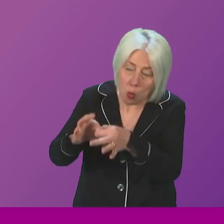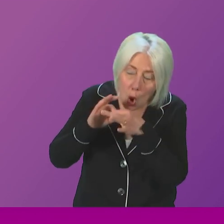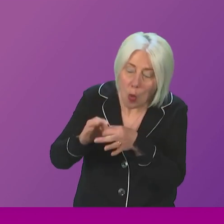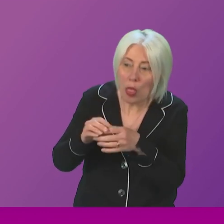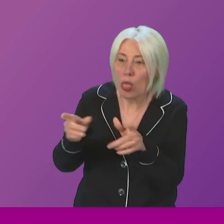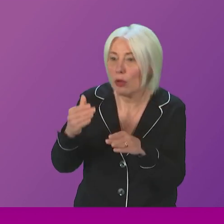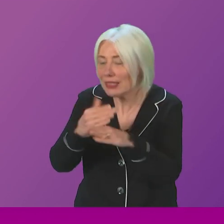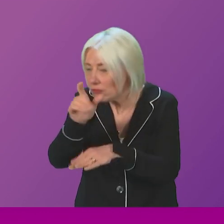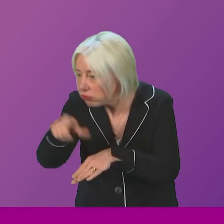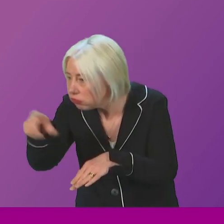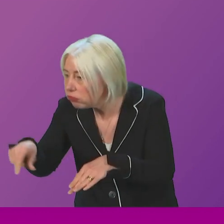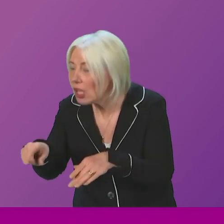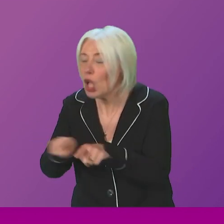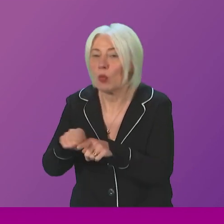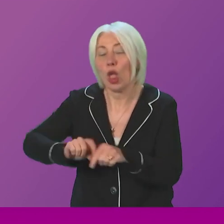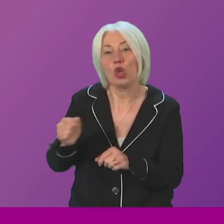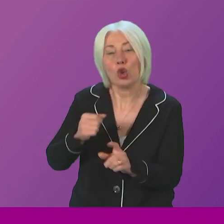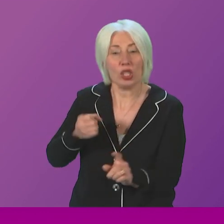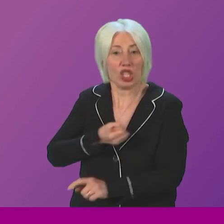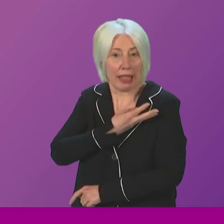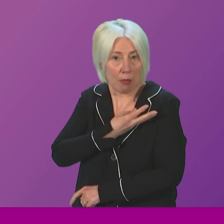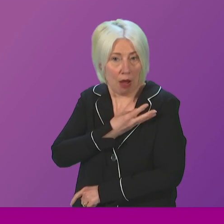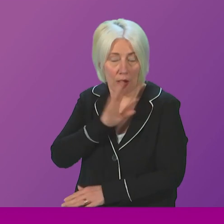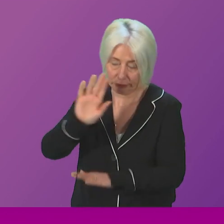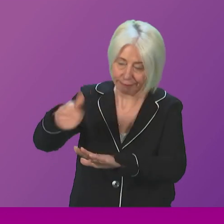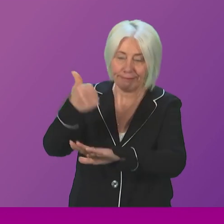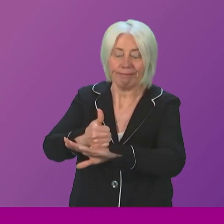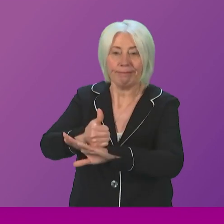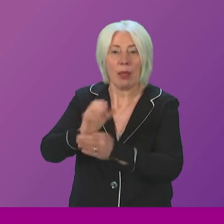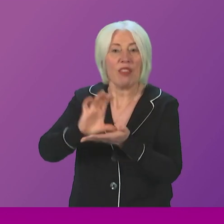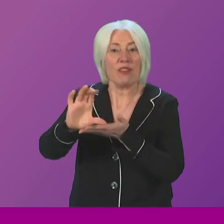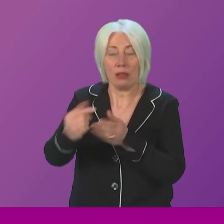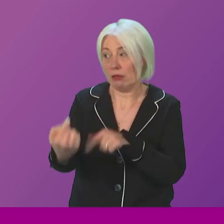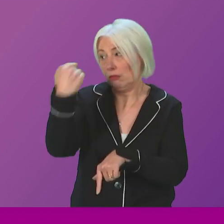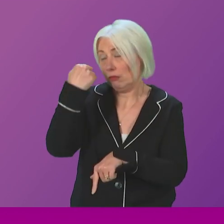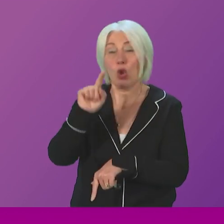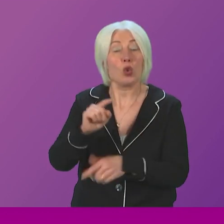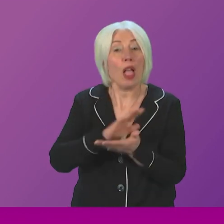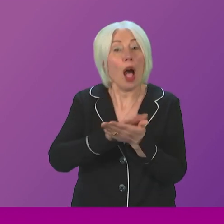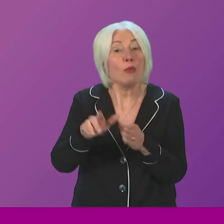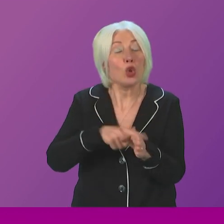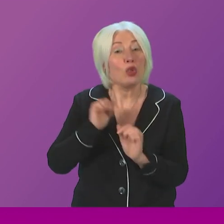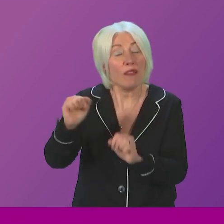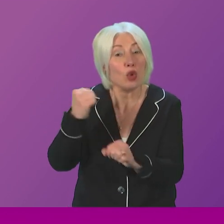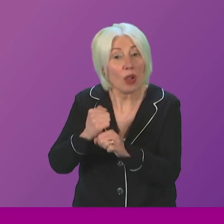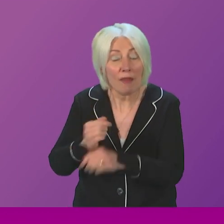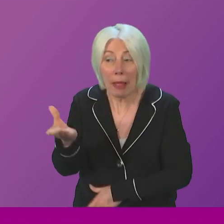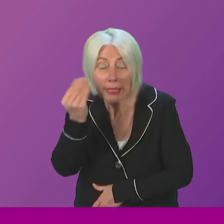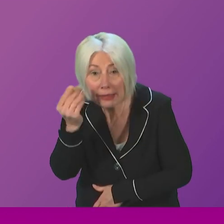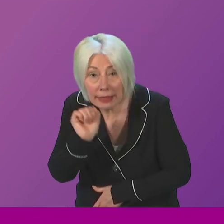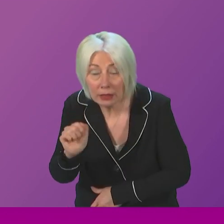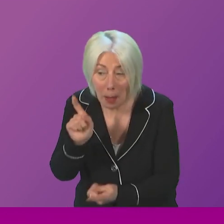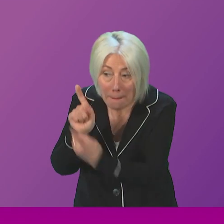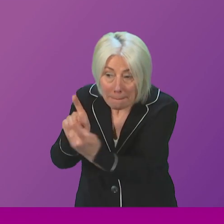Labour to introduce the fund in the first place. So, will Hamza Youssef's government listen, meet with the workers